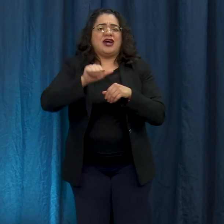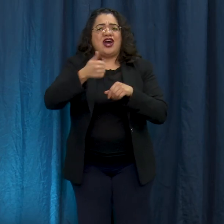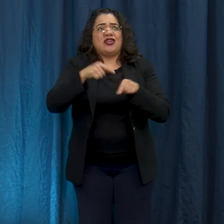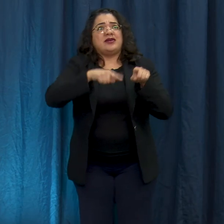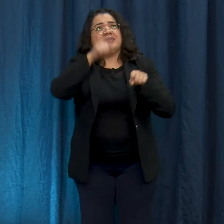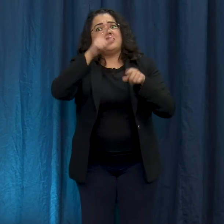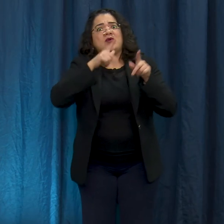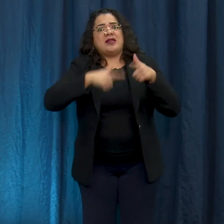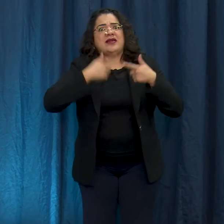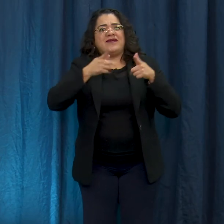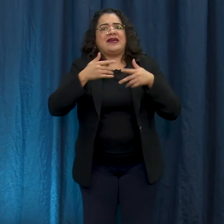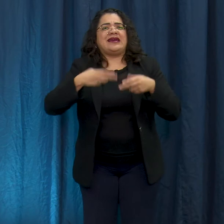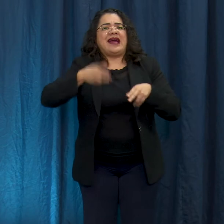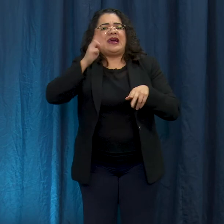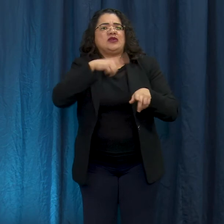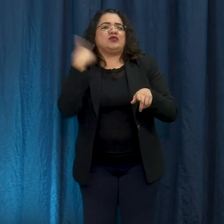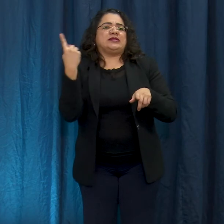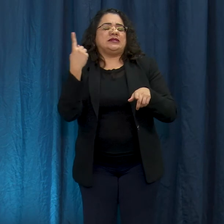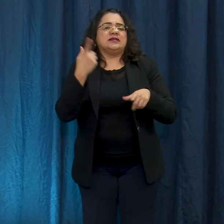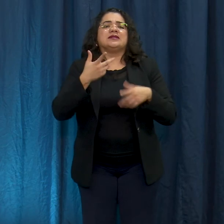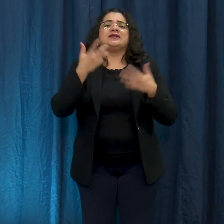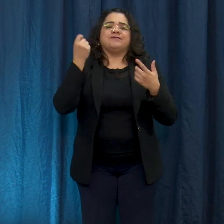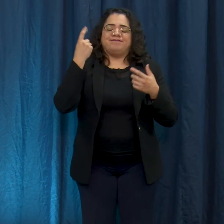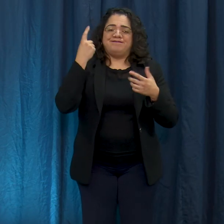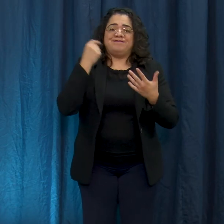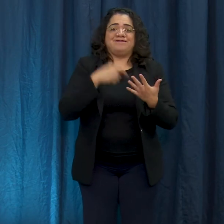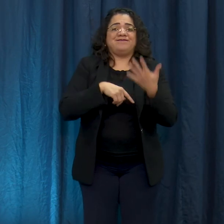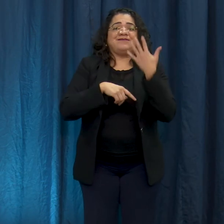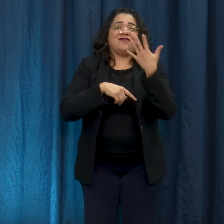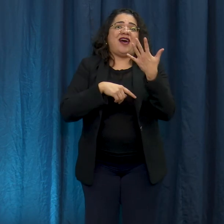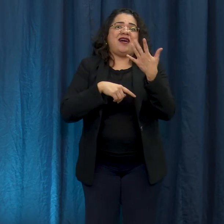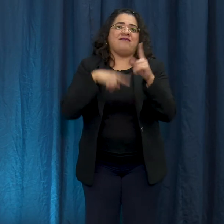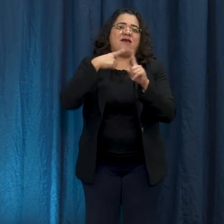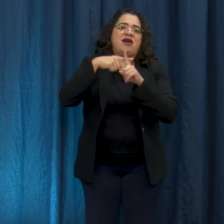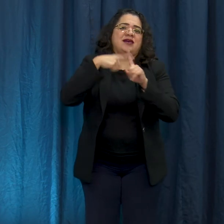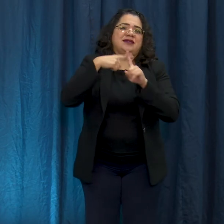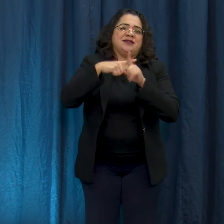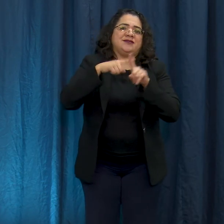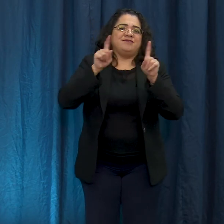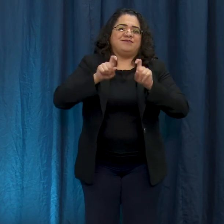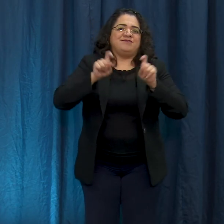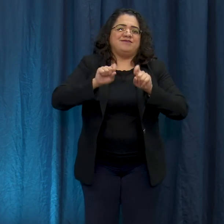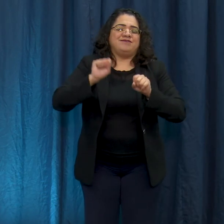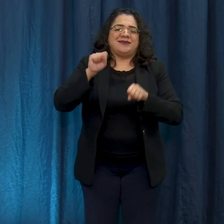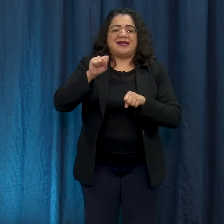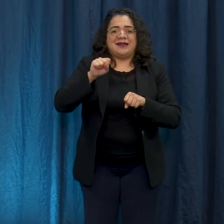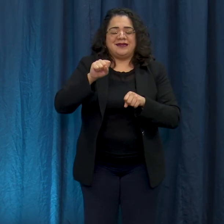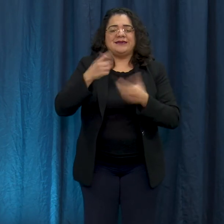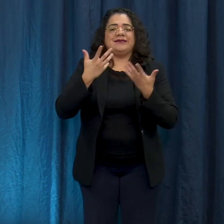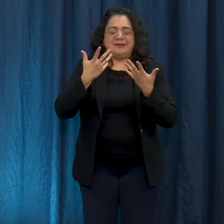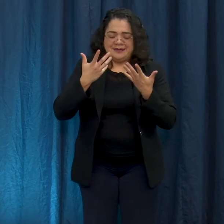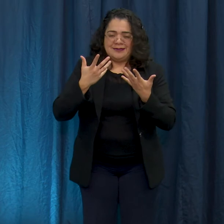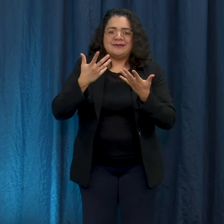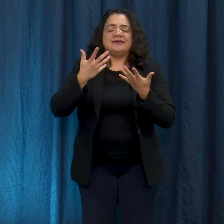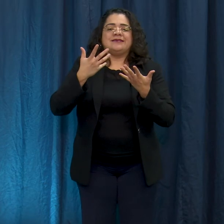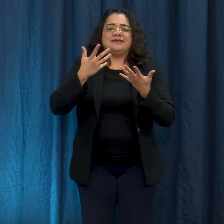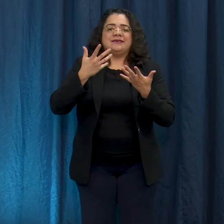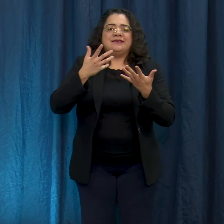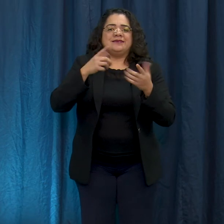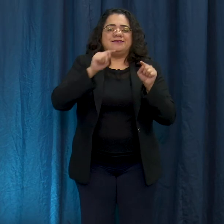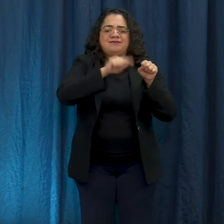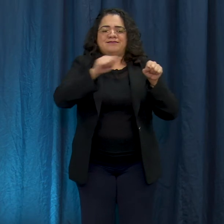la tarde cinco de estos centros han tenido personas las cuales salieron positivas con COVID-19. Seguimos